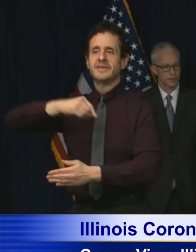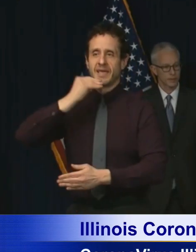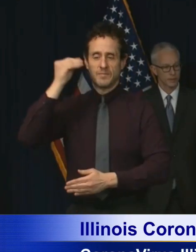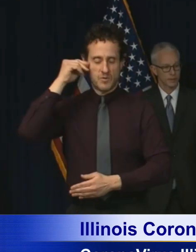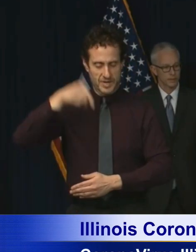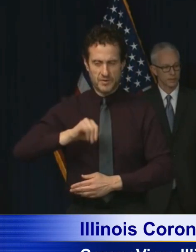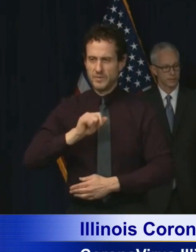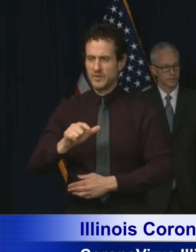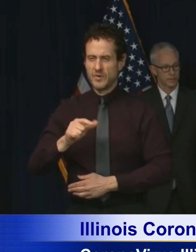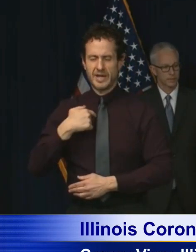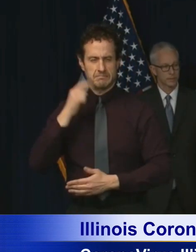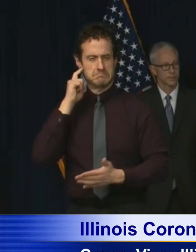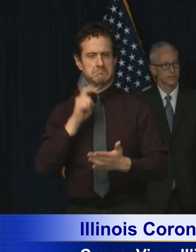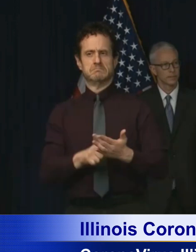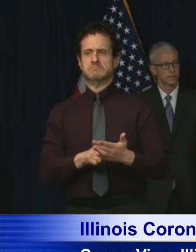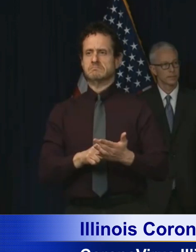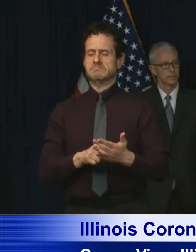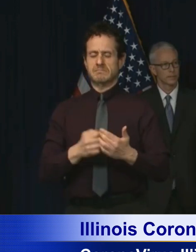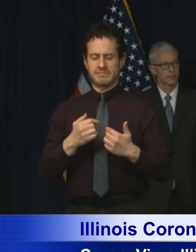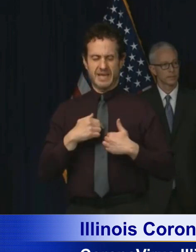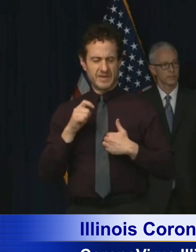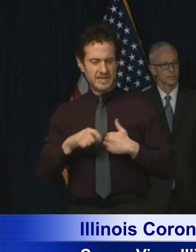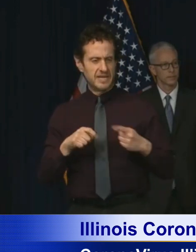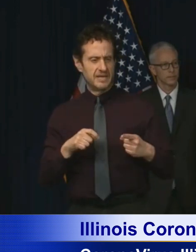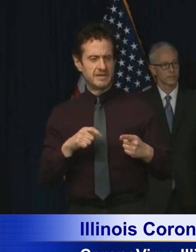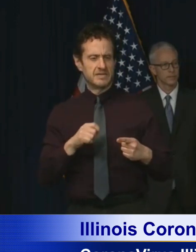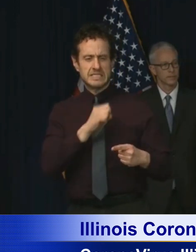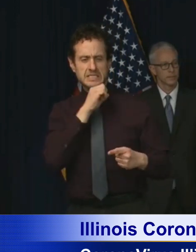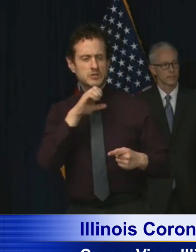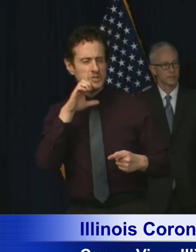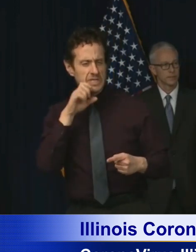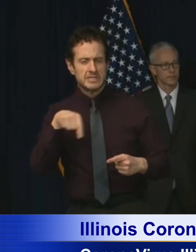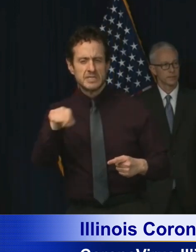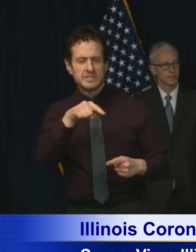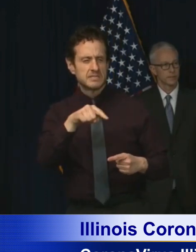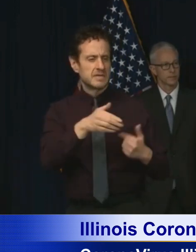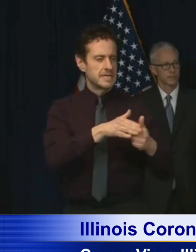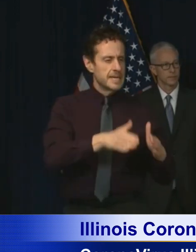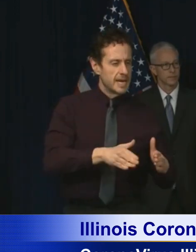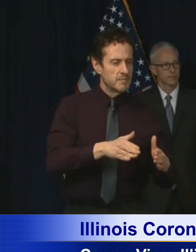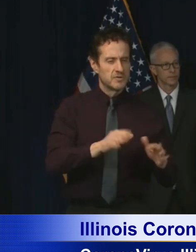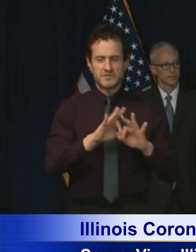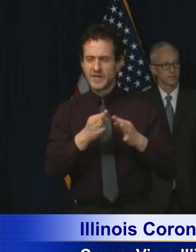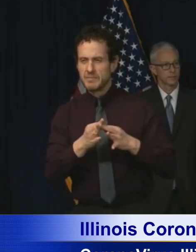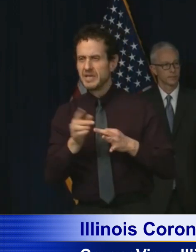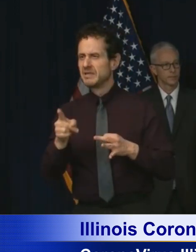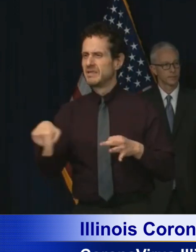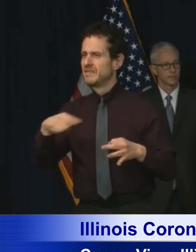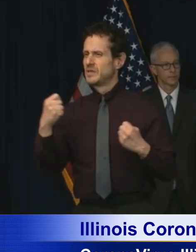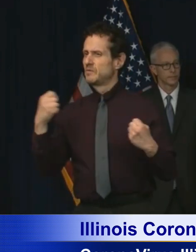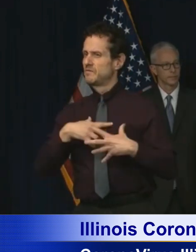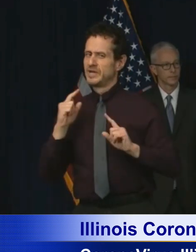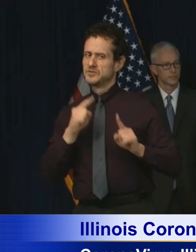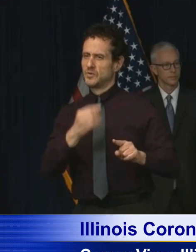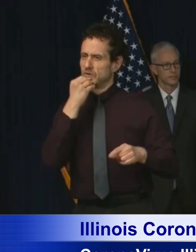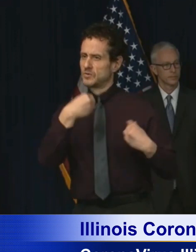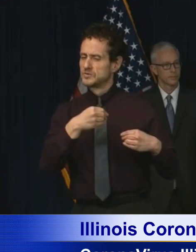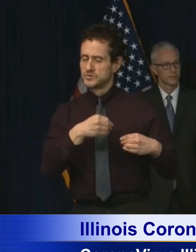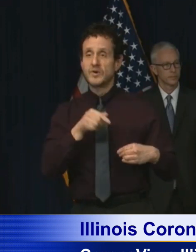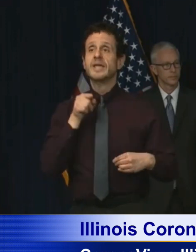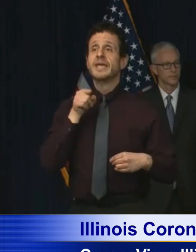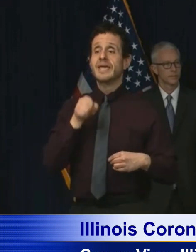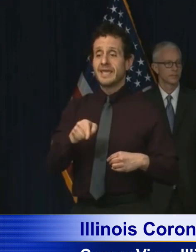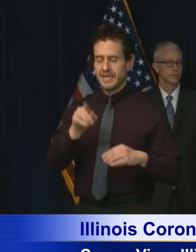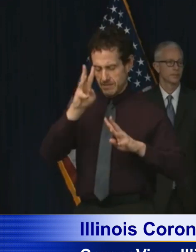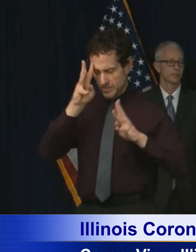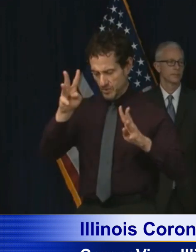home and he saw a need where his elderly relatives and neighbors were afraid to go to the grocery store. So he filled that need by